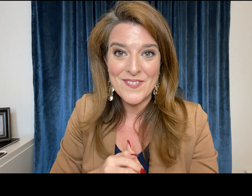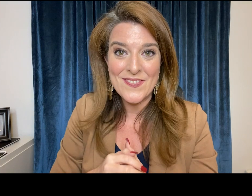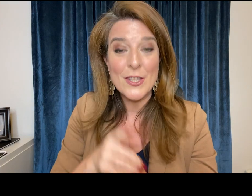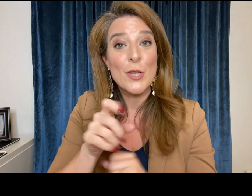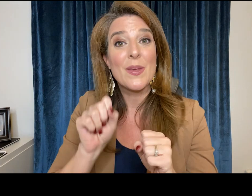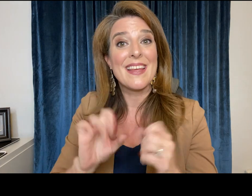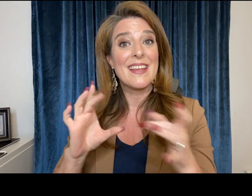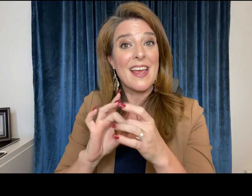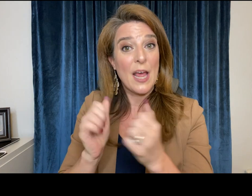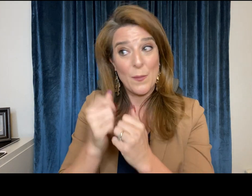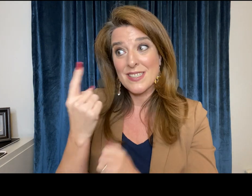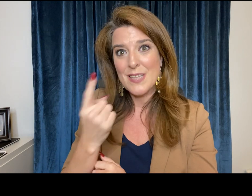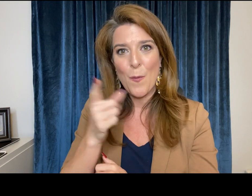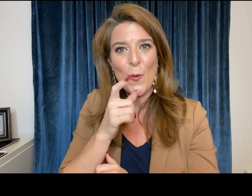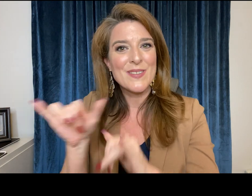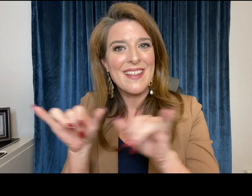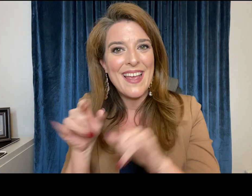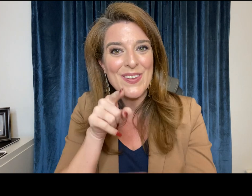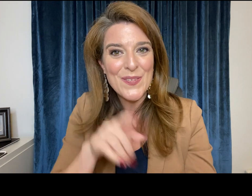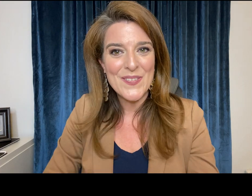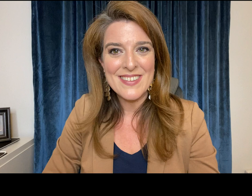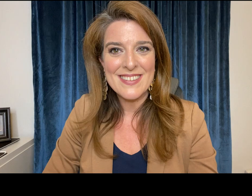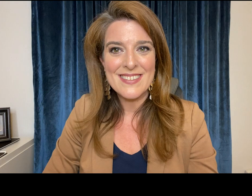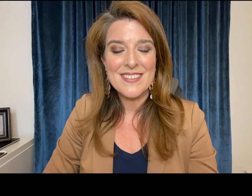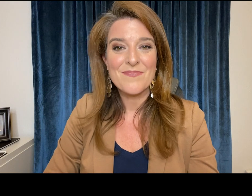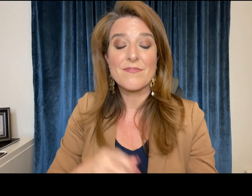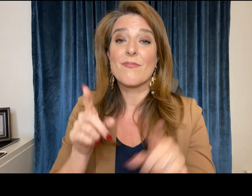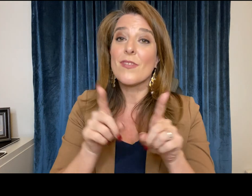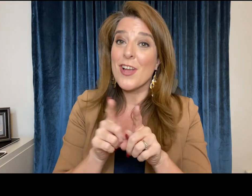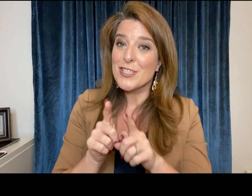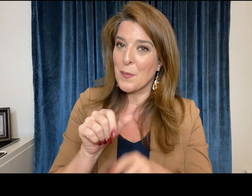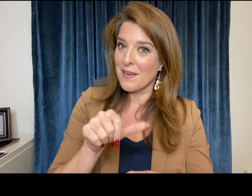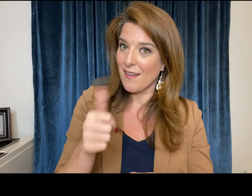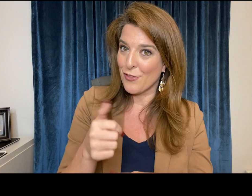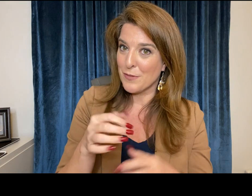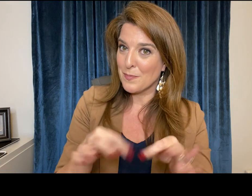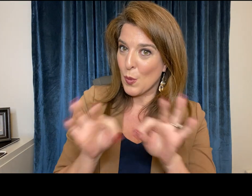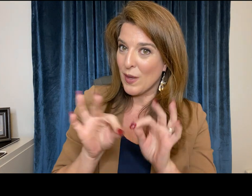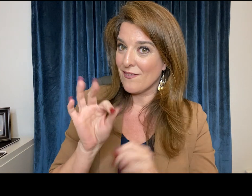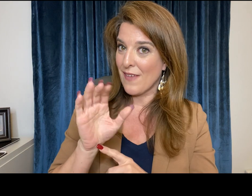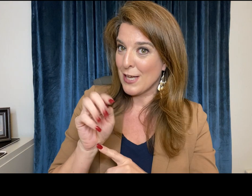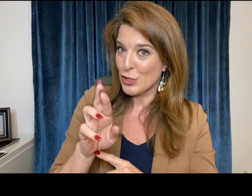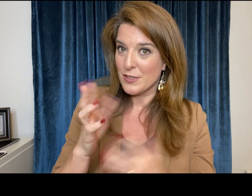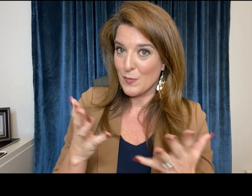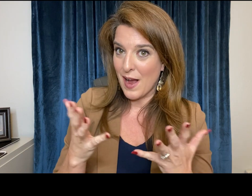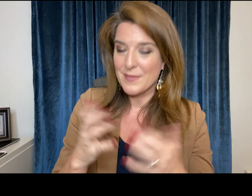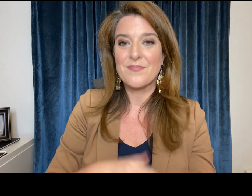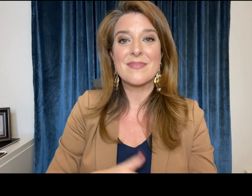available to connect with you and to help connect you with somebody who's like you also another important factor